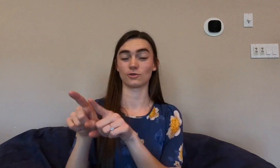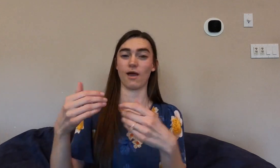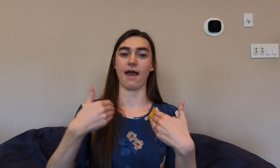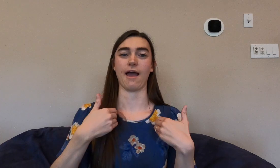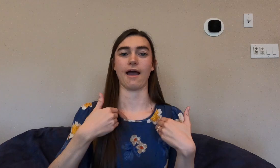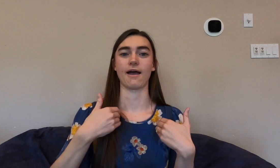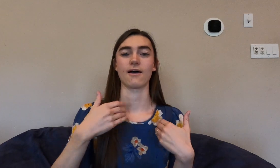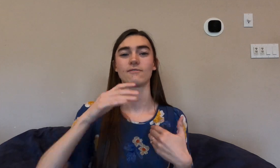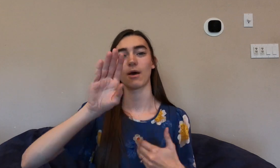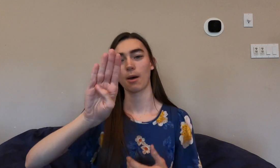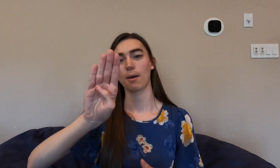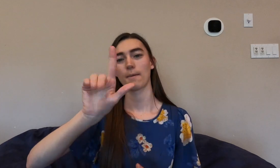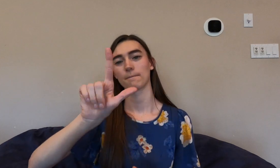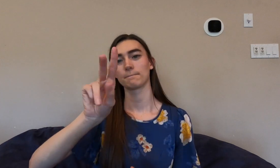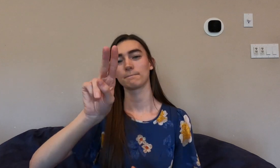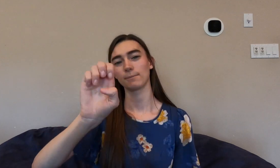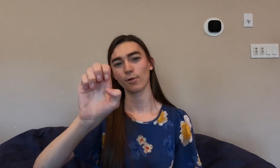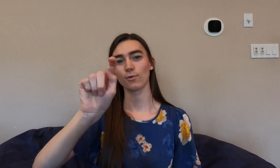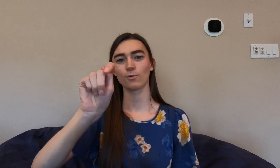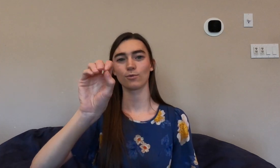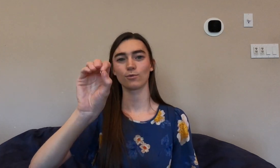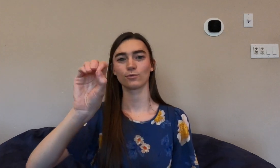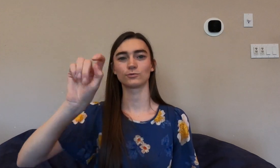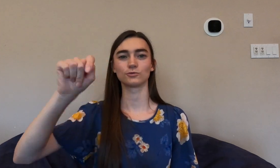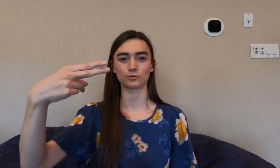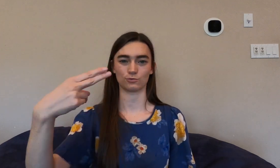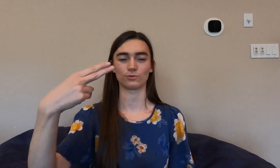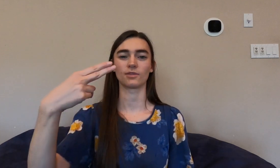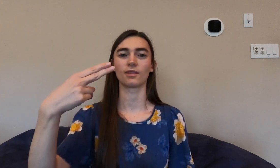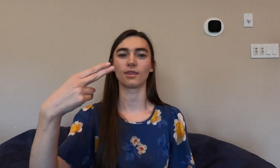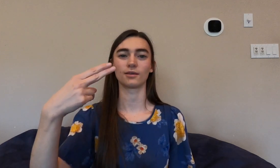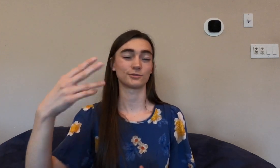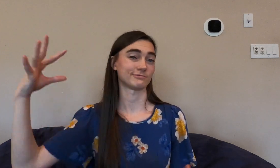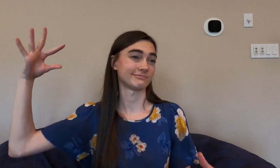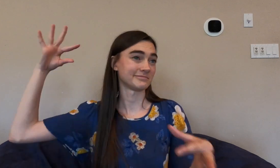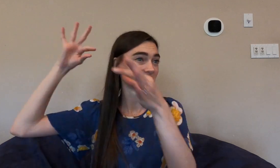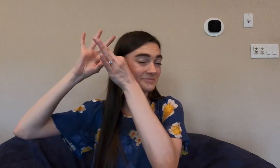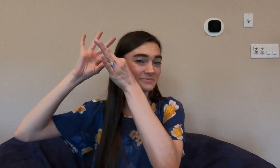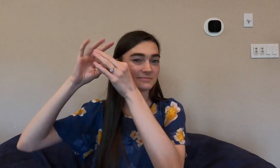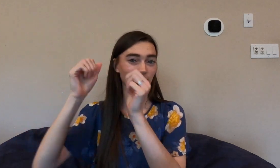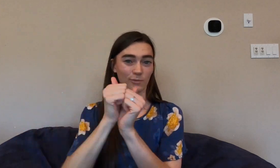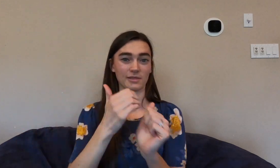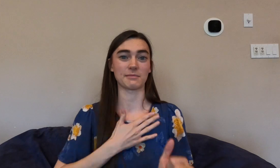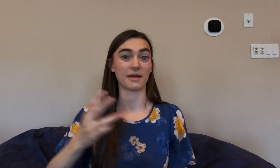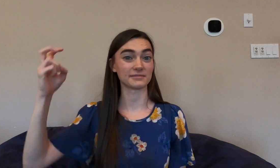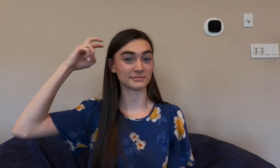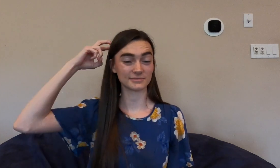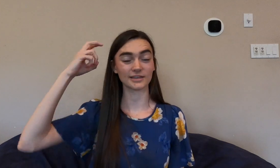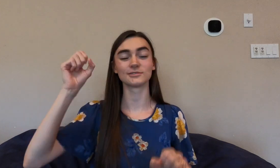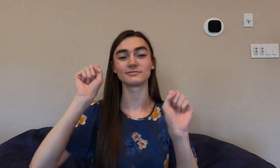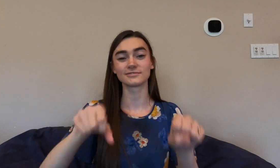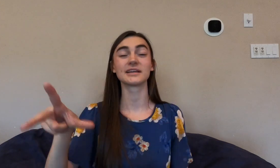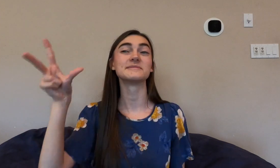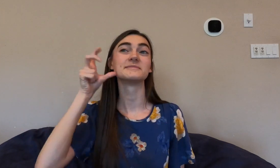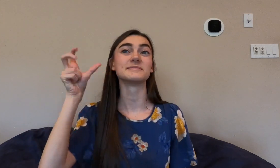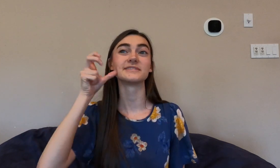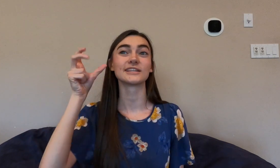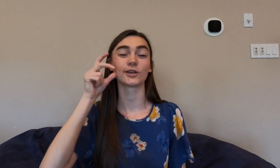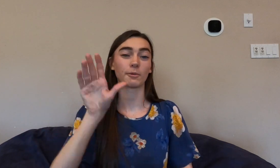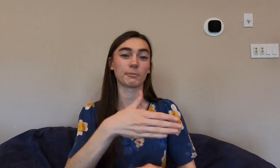I also have bluetooth which connects with my implant and